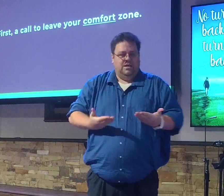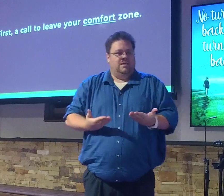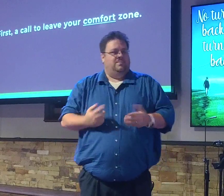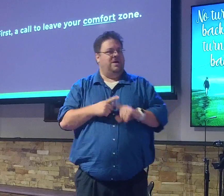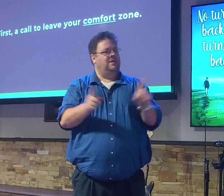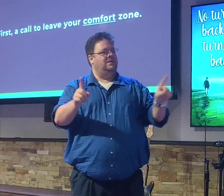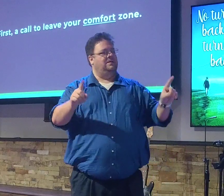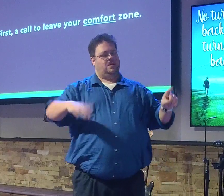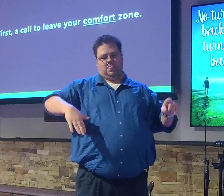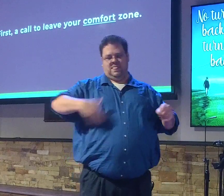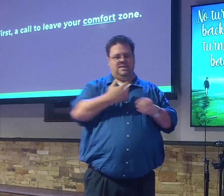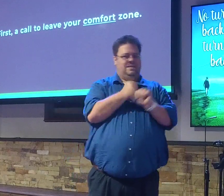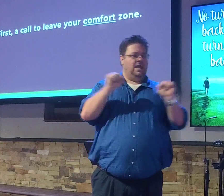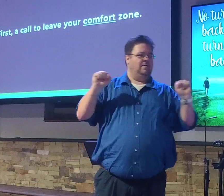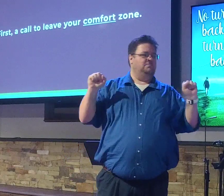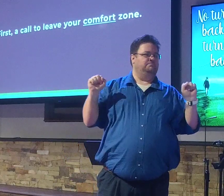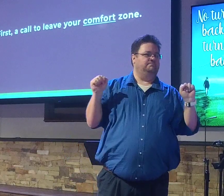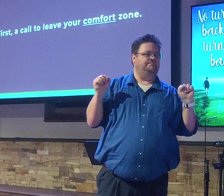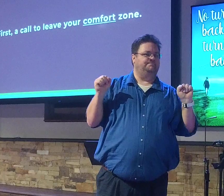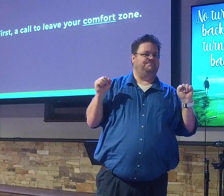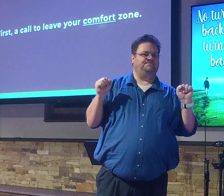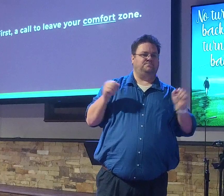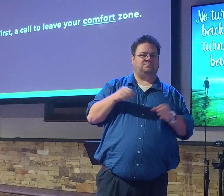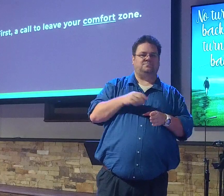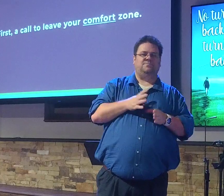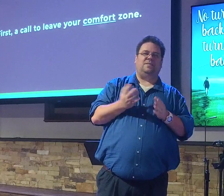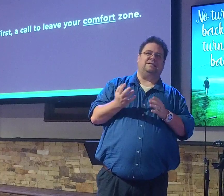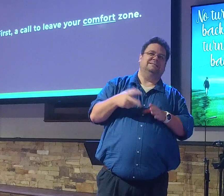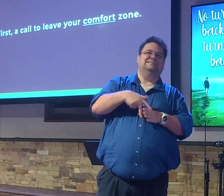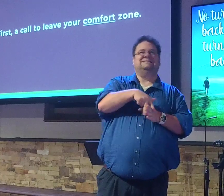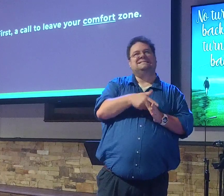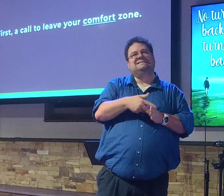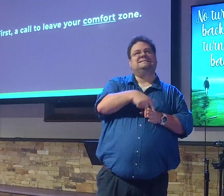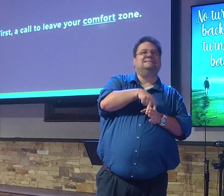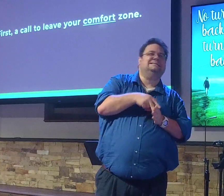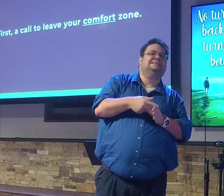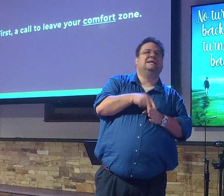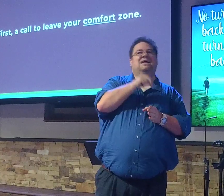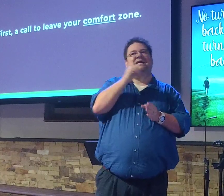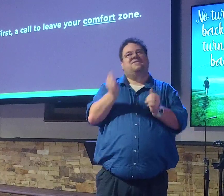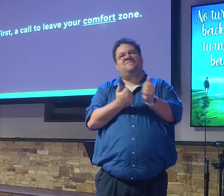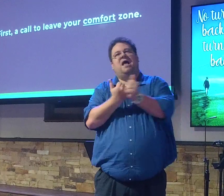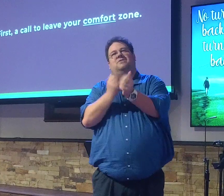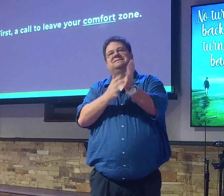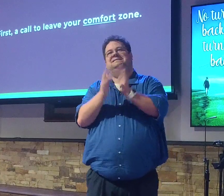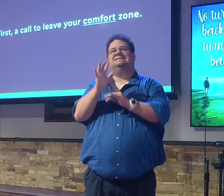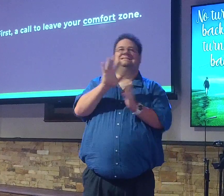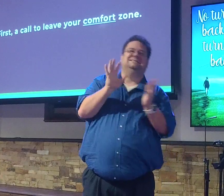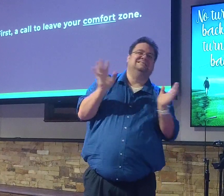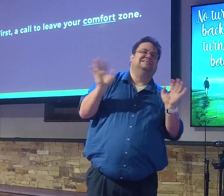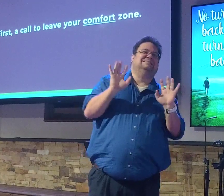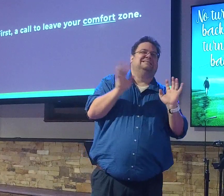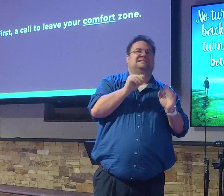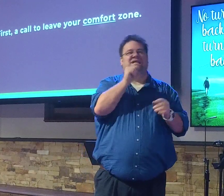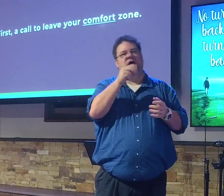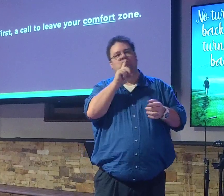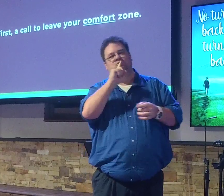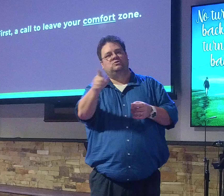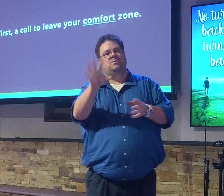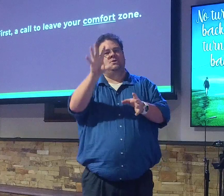saved yet. You haven't kind of gotten off the fence yet. You don't know whether or you want to follow Christ or not. You're not sure that you want to trust Christ as